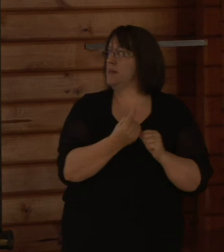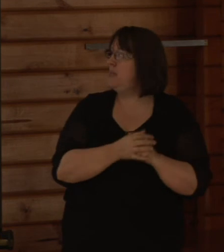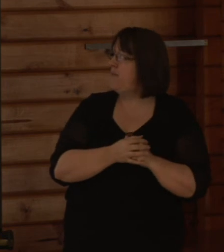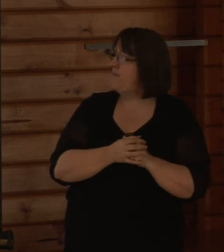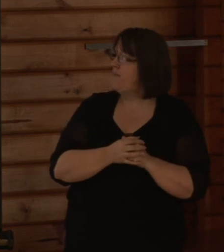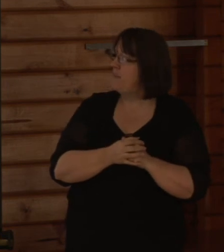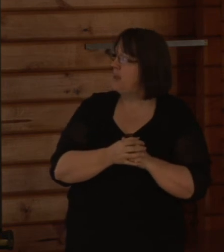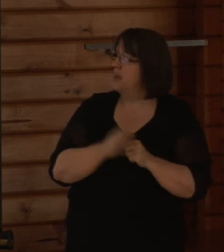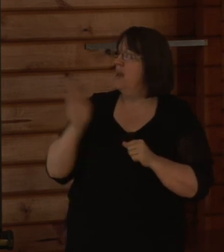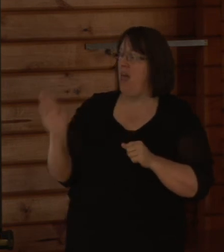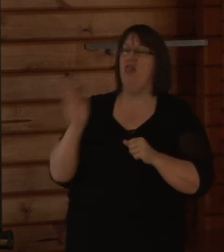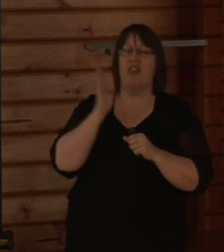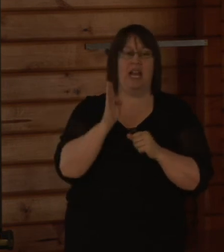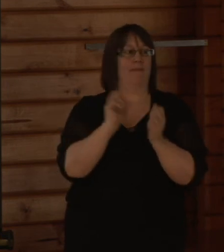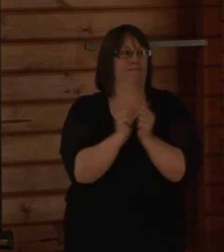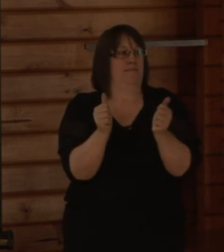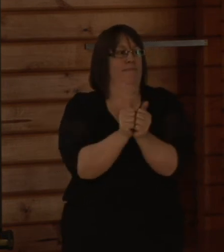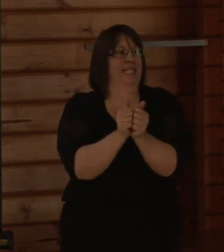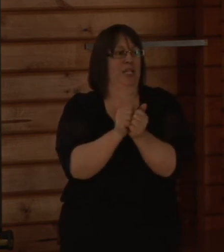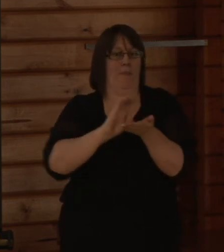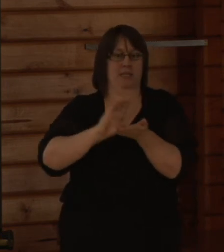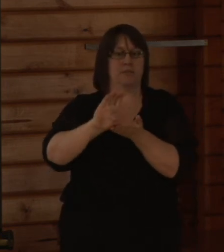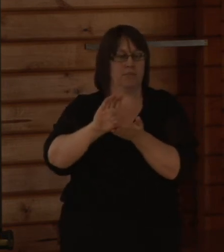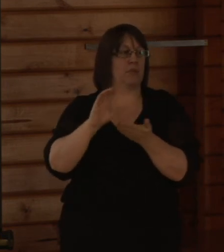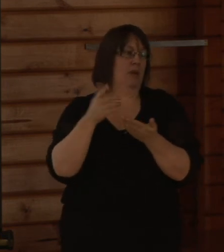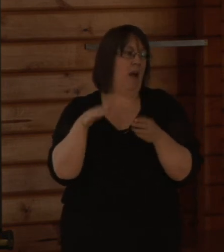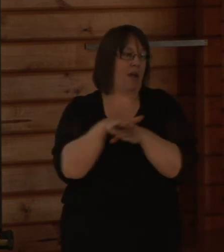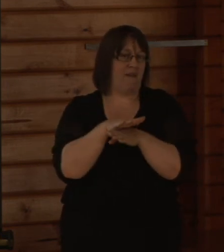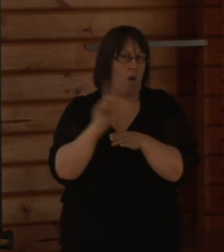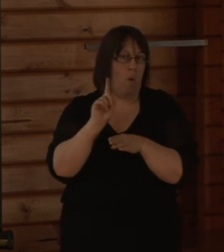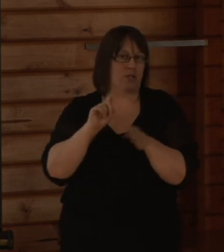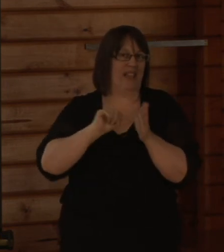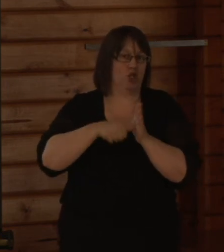judgment and the decision, the settlements will be made to all the land claimants. Thank you. Thank you.